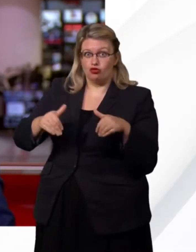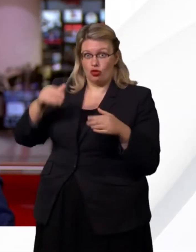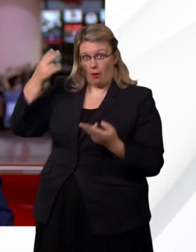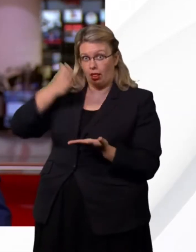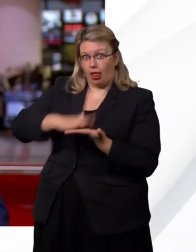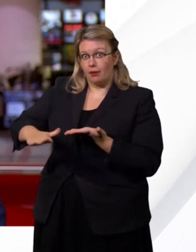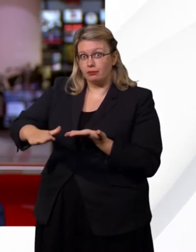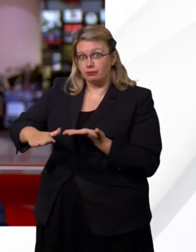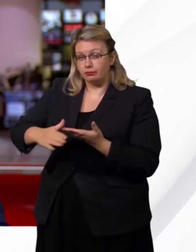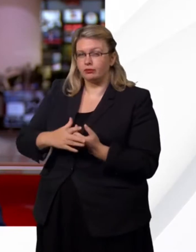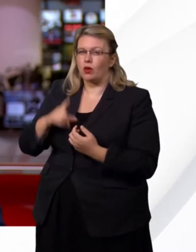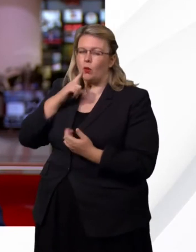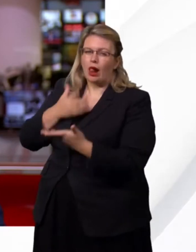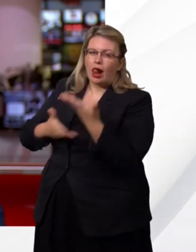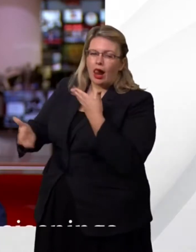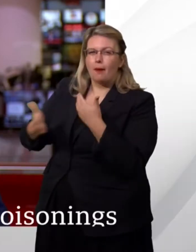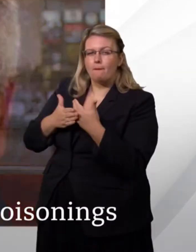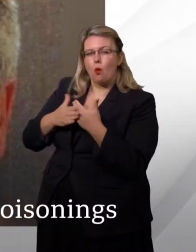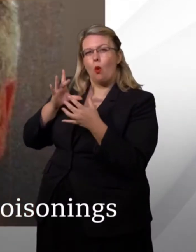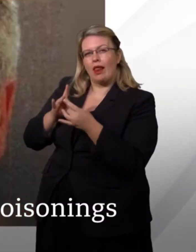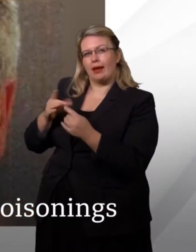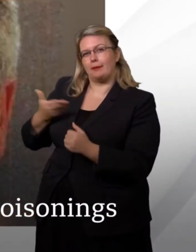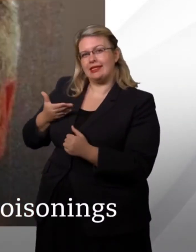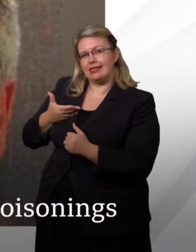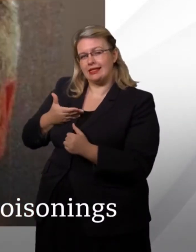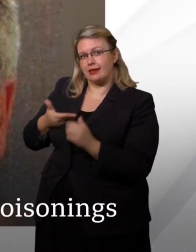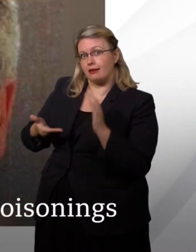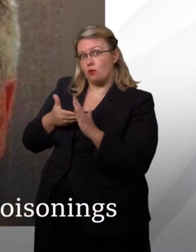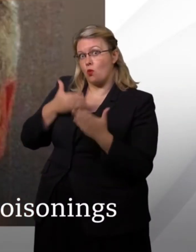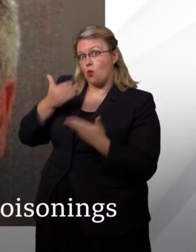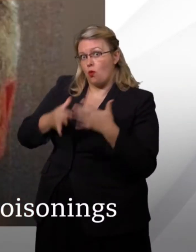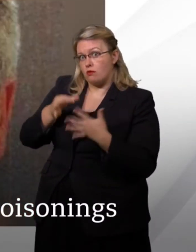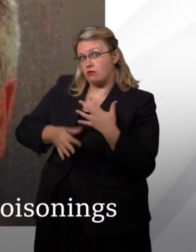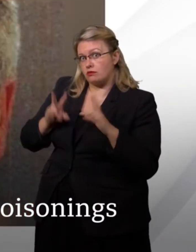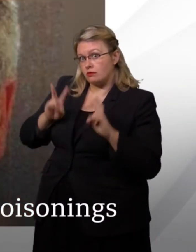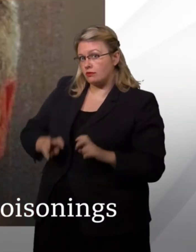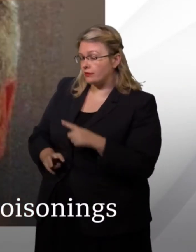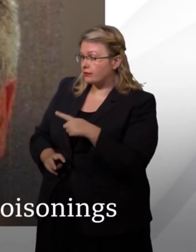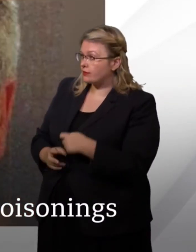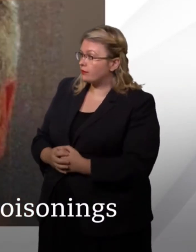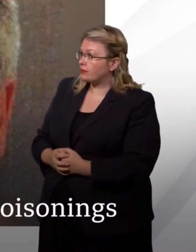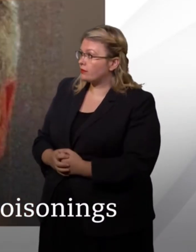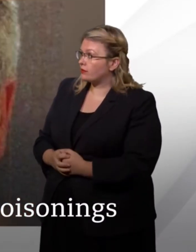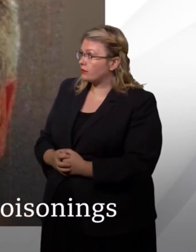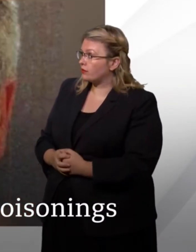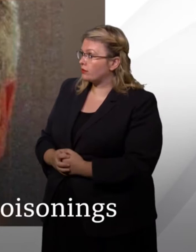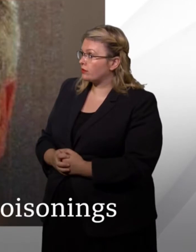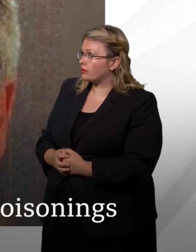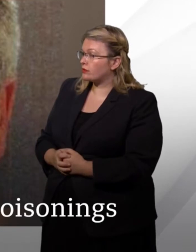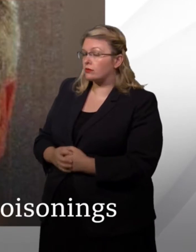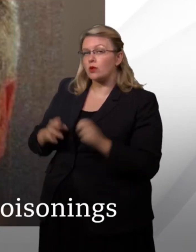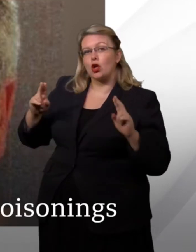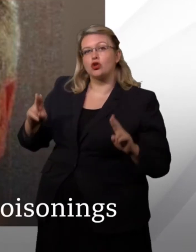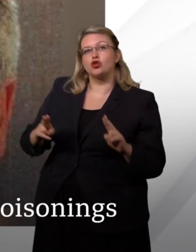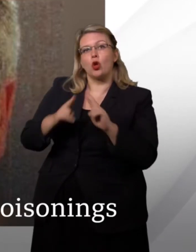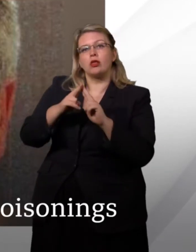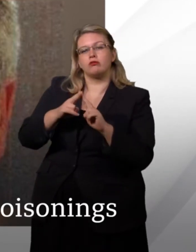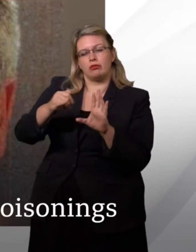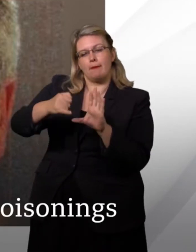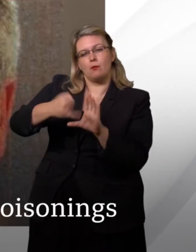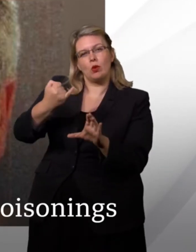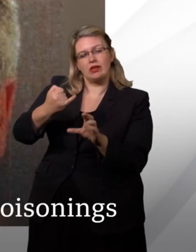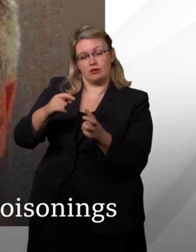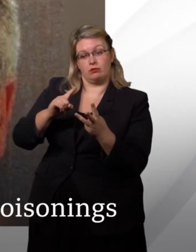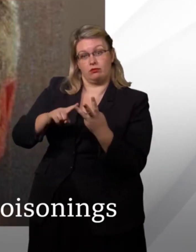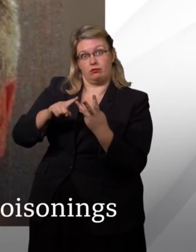the very latest from our business editor also this lunchtime. A third man faces charges over the Salisbury poisonings. Police